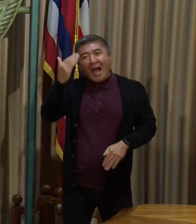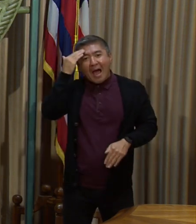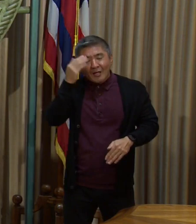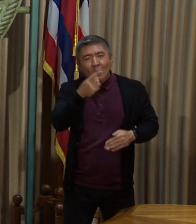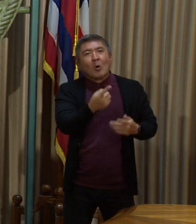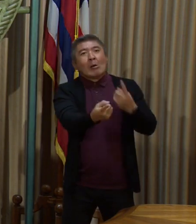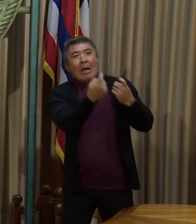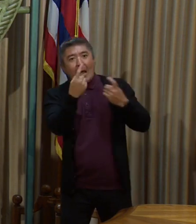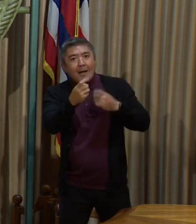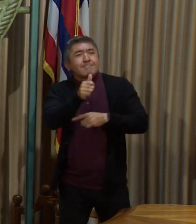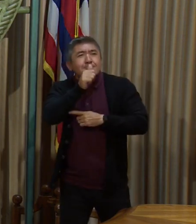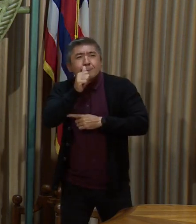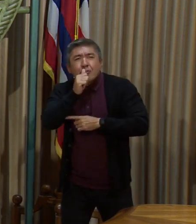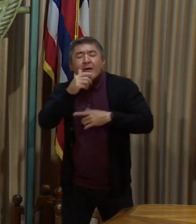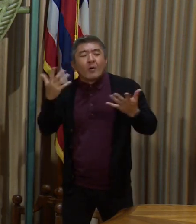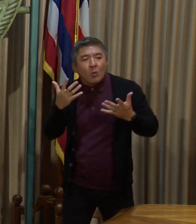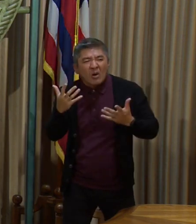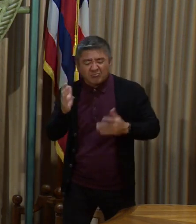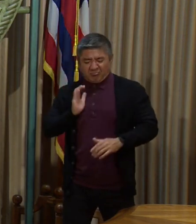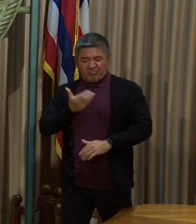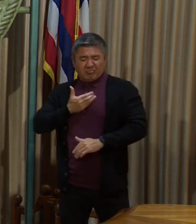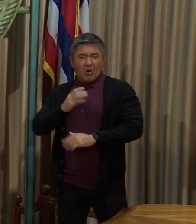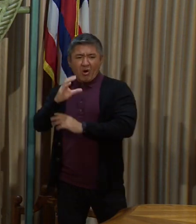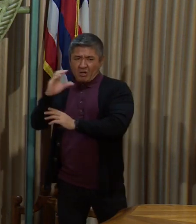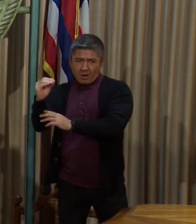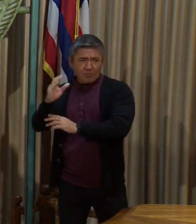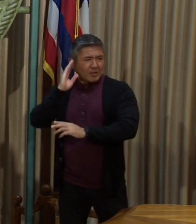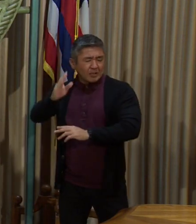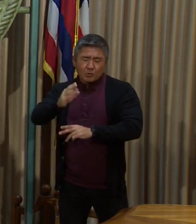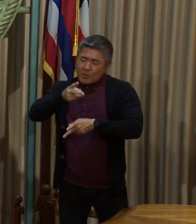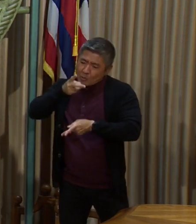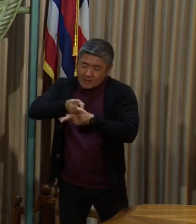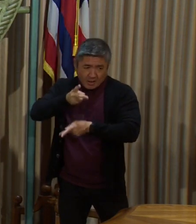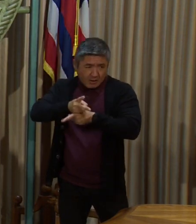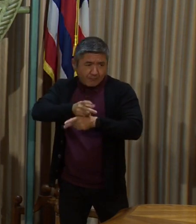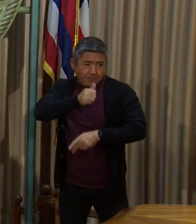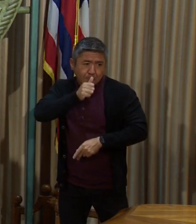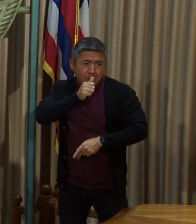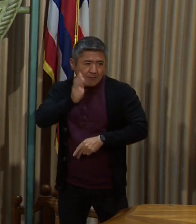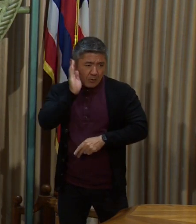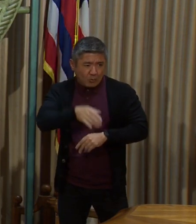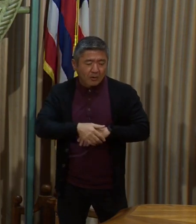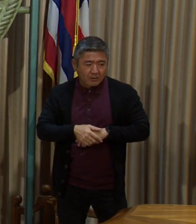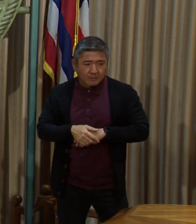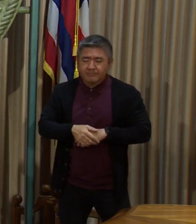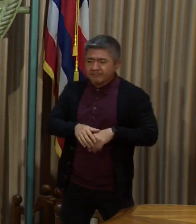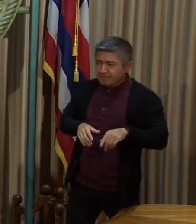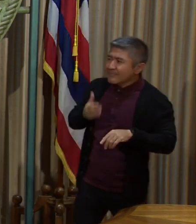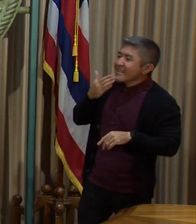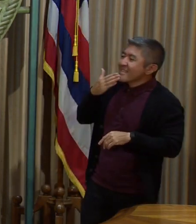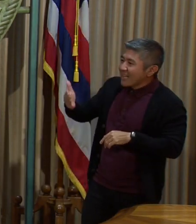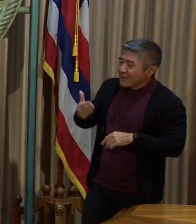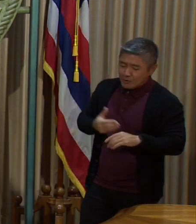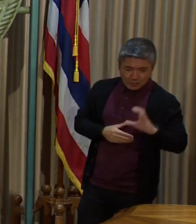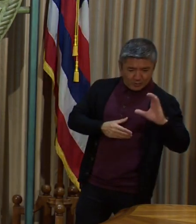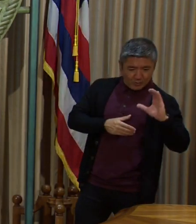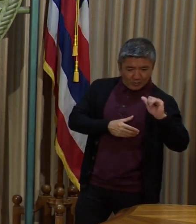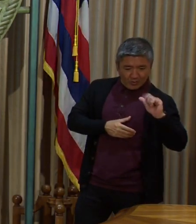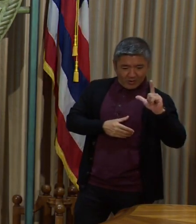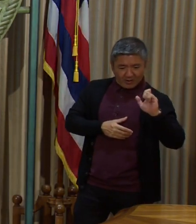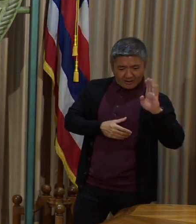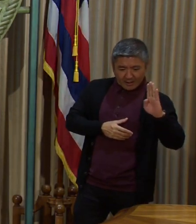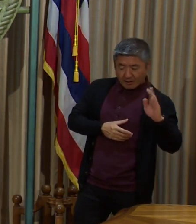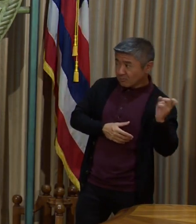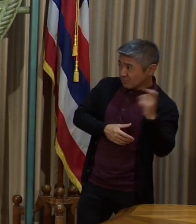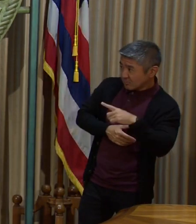private, and our companies are very careful about this. Thank you, Lieutenant Governor. Caleb, I see your hand up again. Do you have a follow-up? I